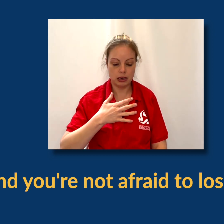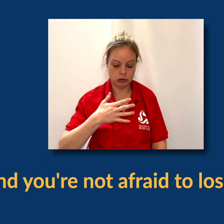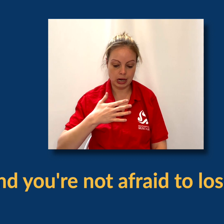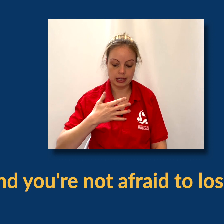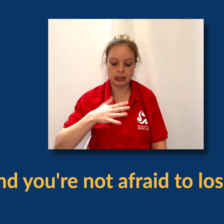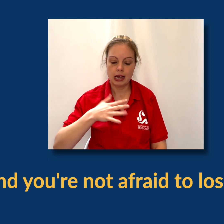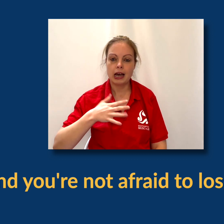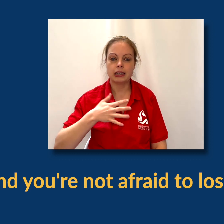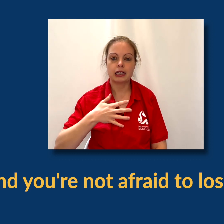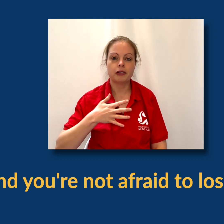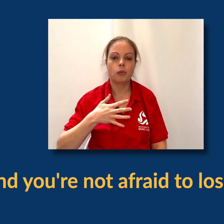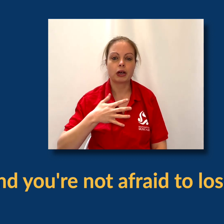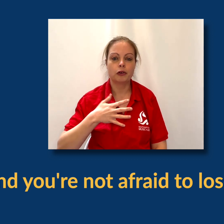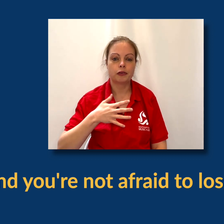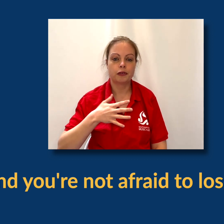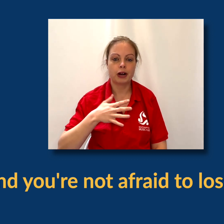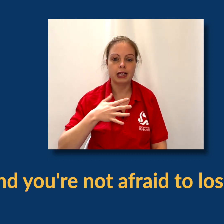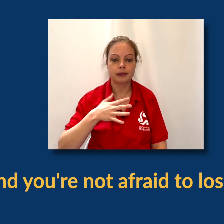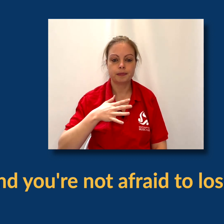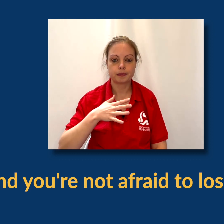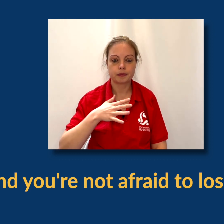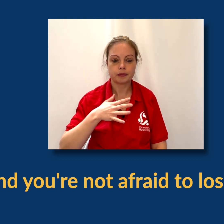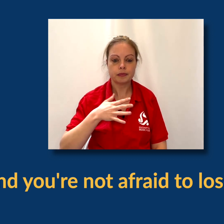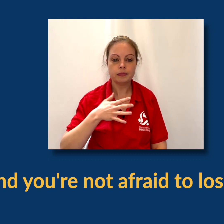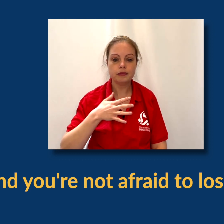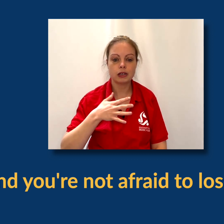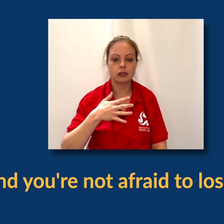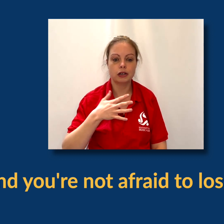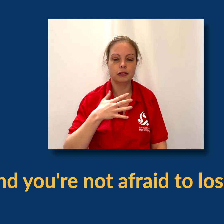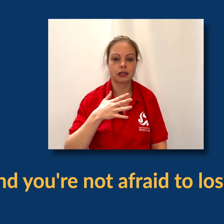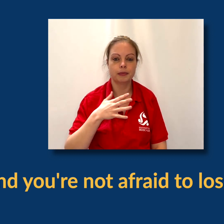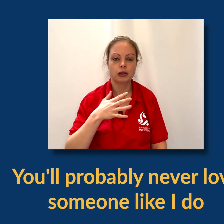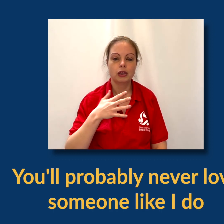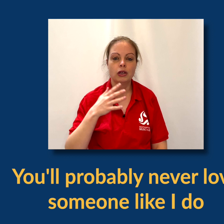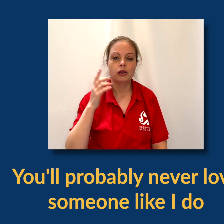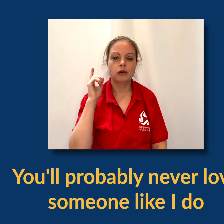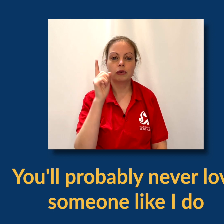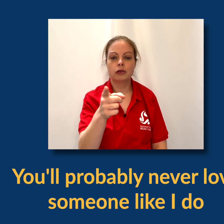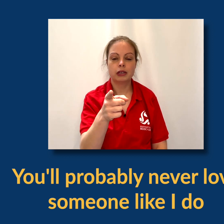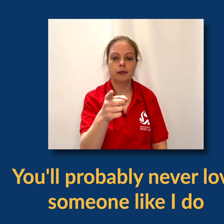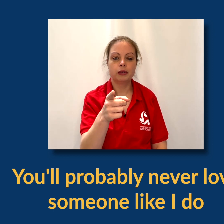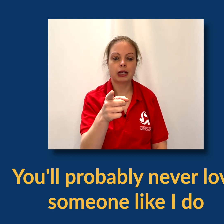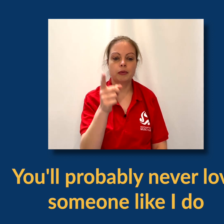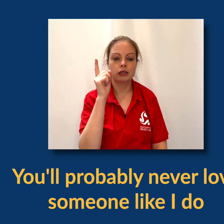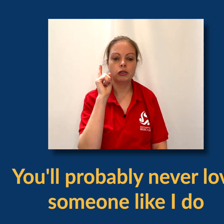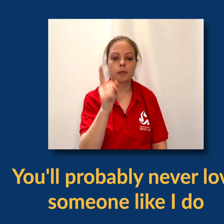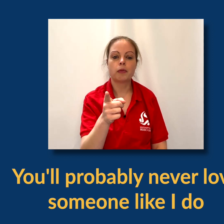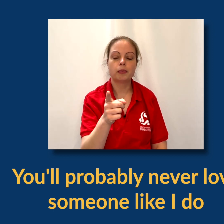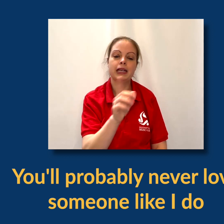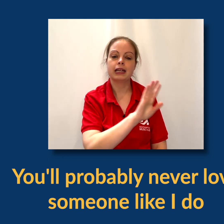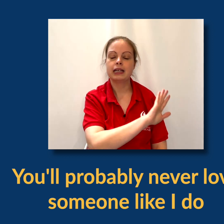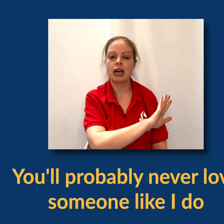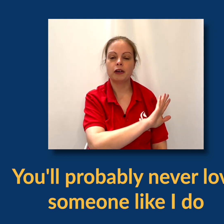to be near your chest and you're going to give it a wiggle for afraid to lose them. You're, no, pointing outwards,